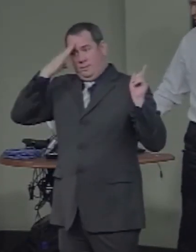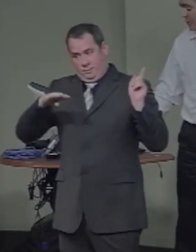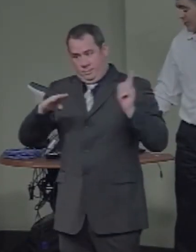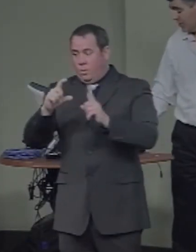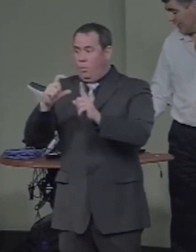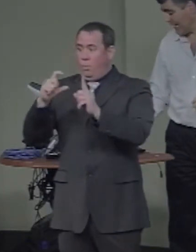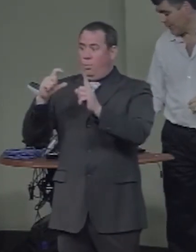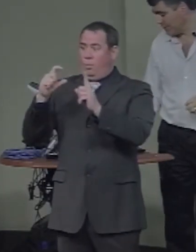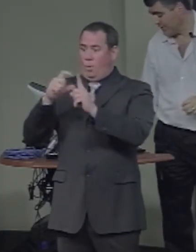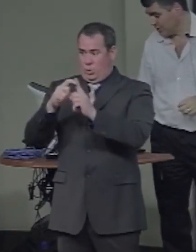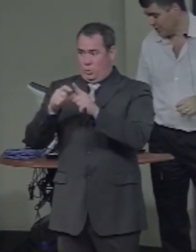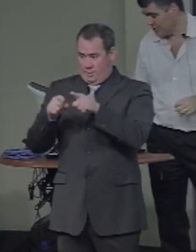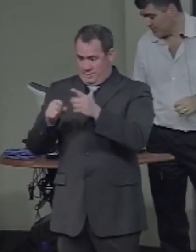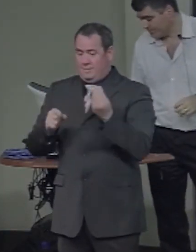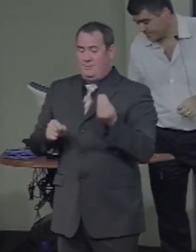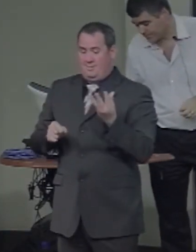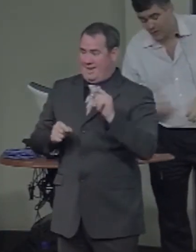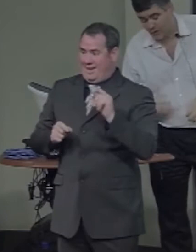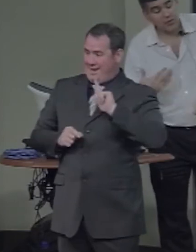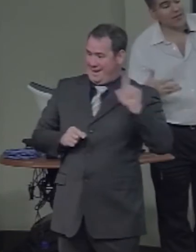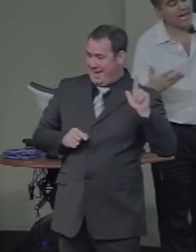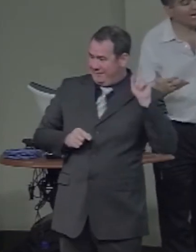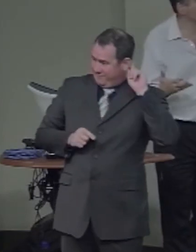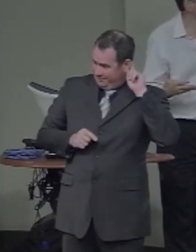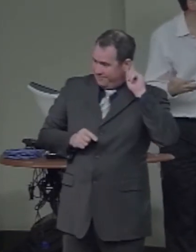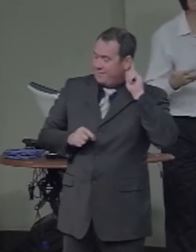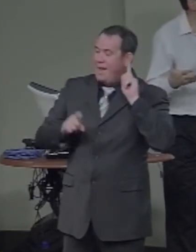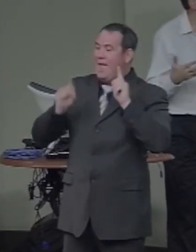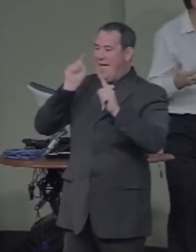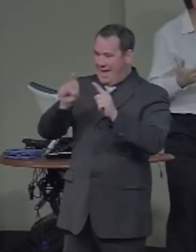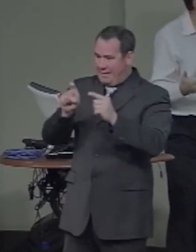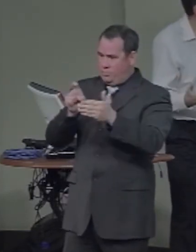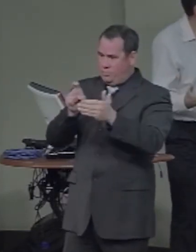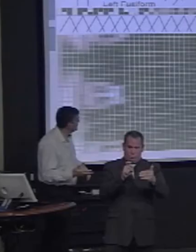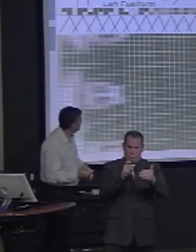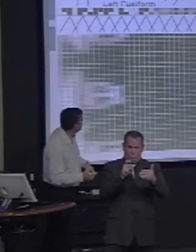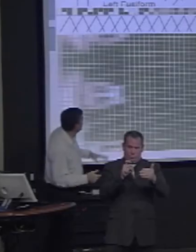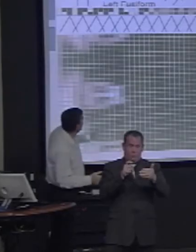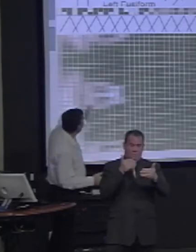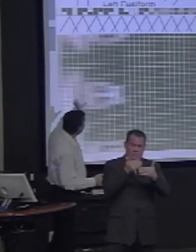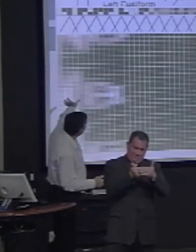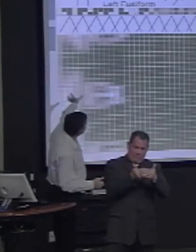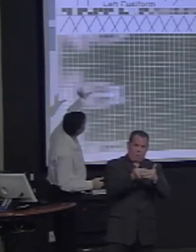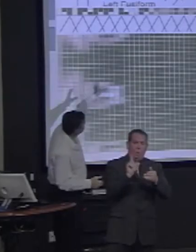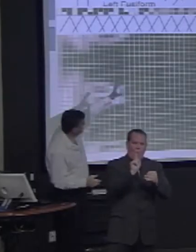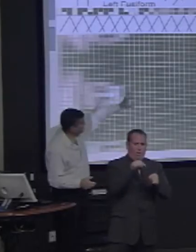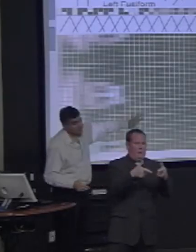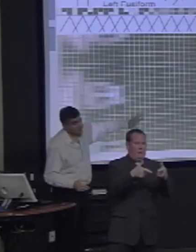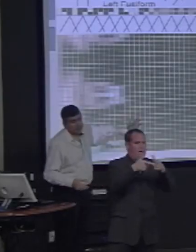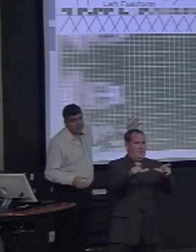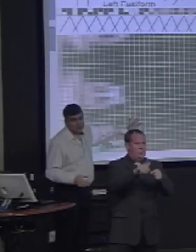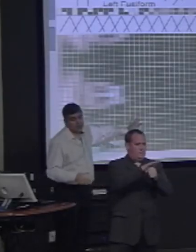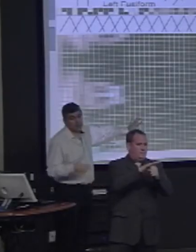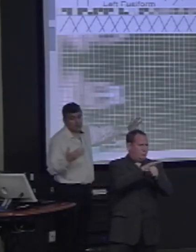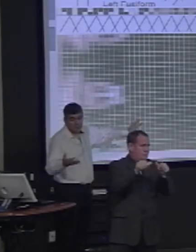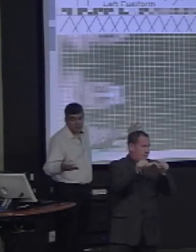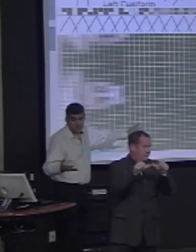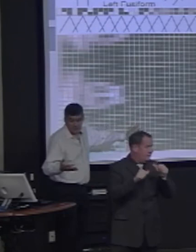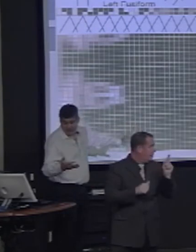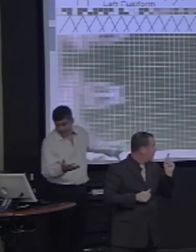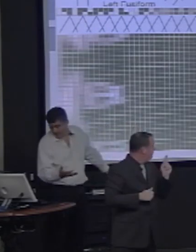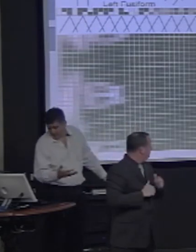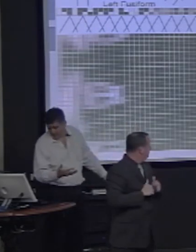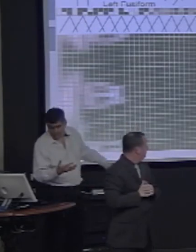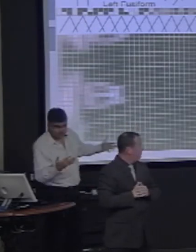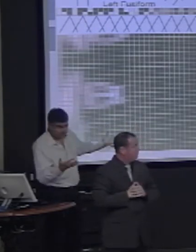serve certain language functions. So the actual architecture of the model has this visual information of